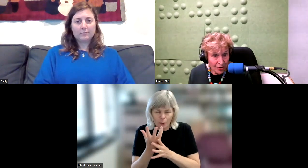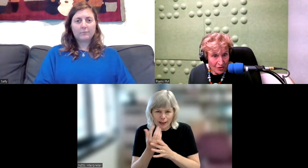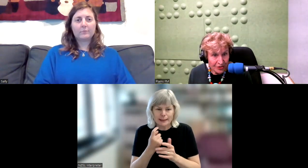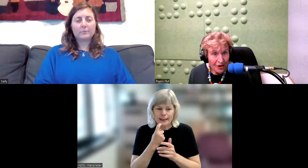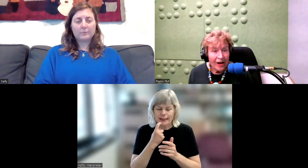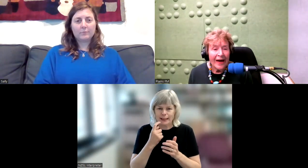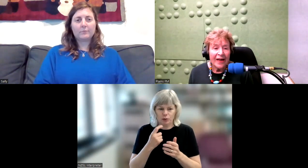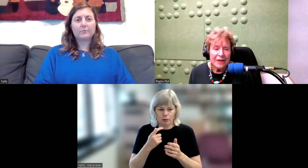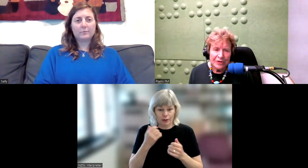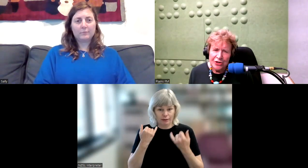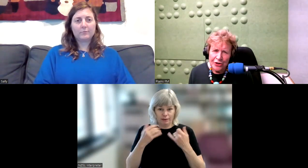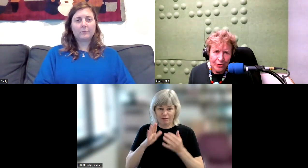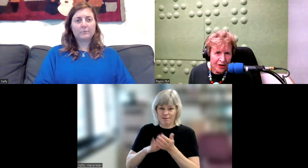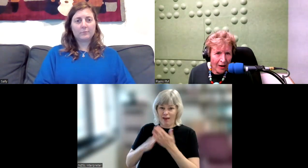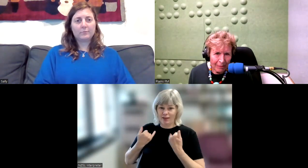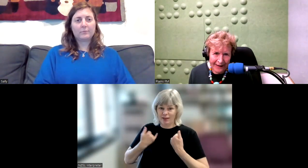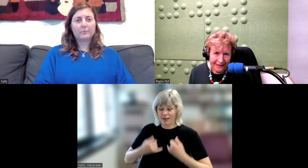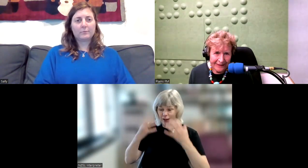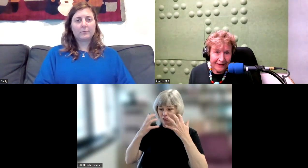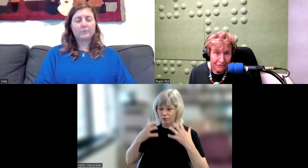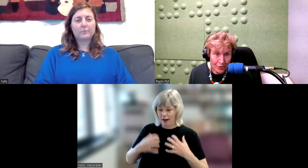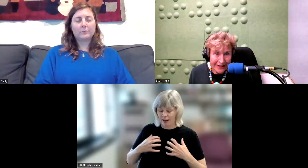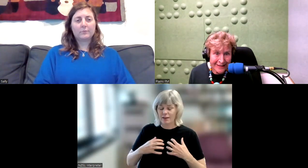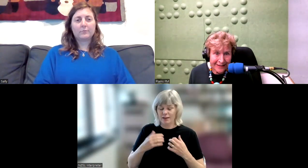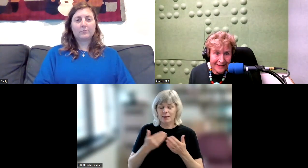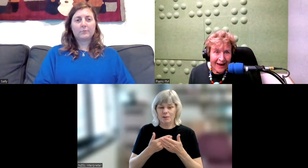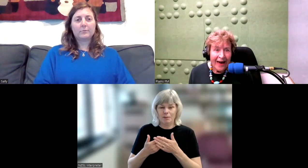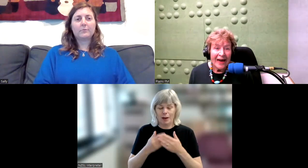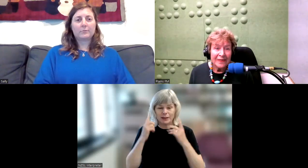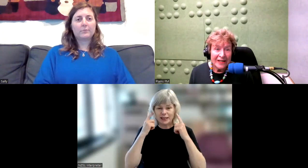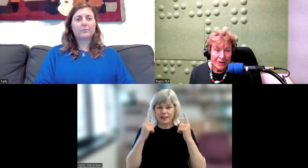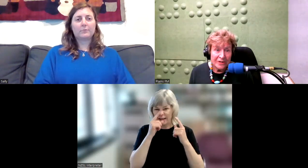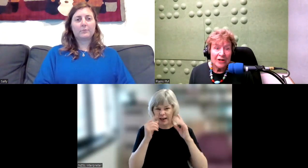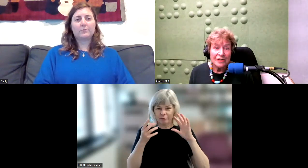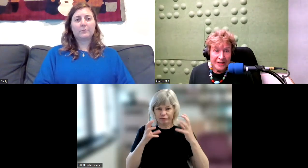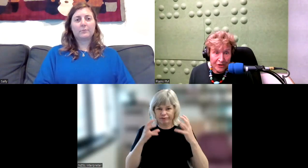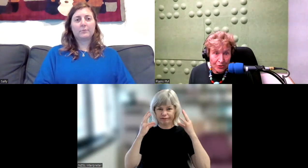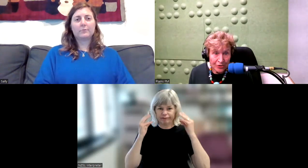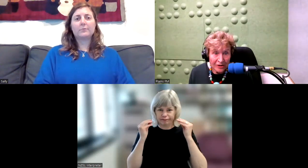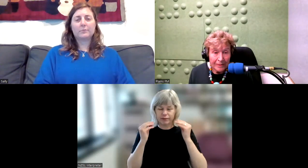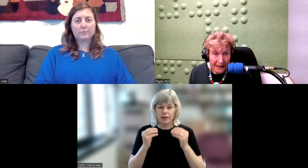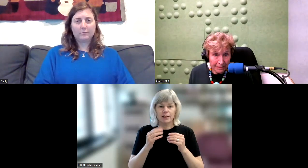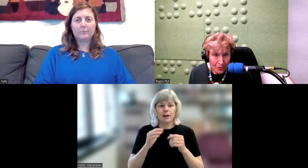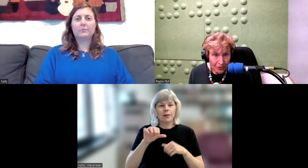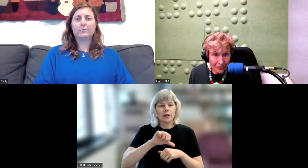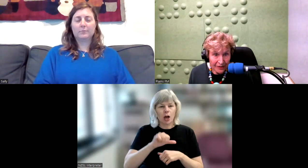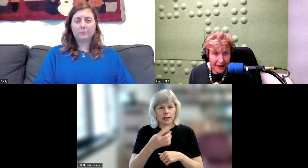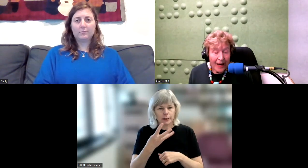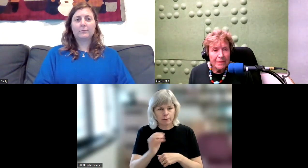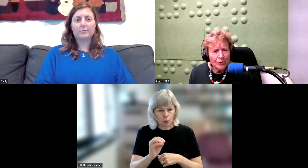not. There was a huge outbreak in the 40s. And that's where there was a lot of deaf children being born. But